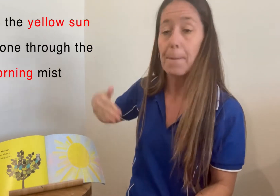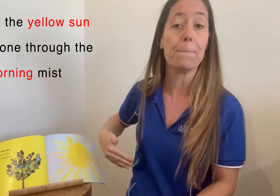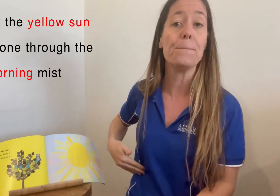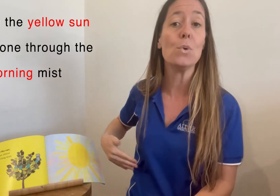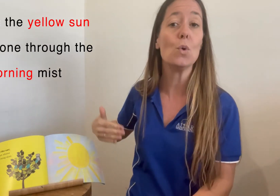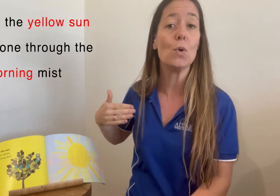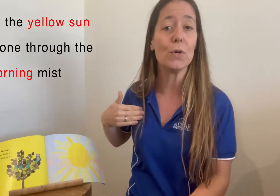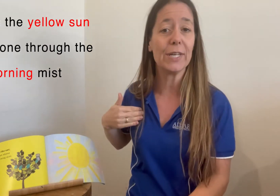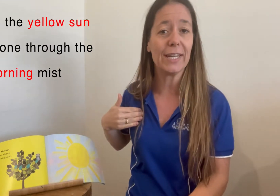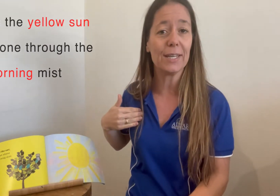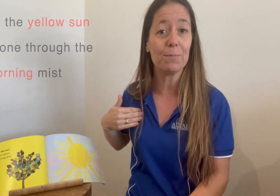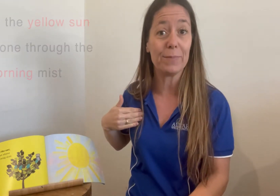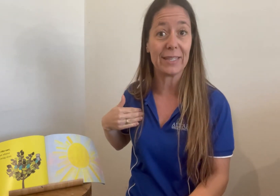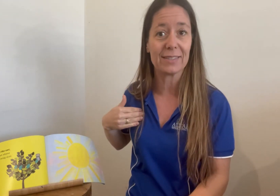morning mist.